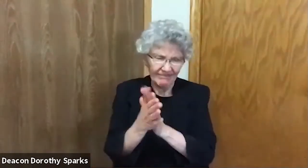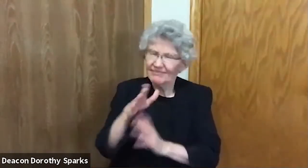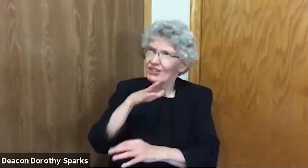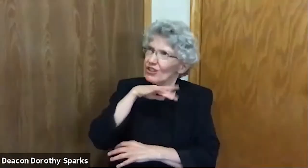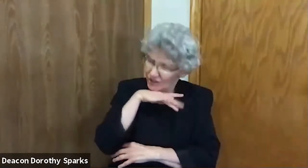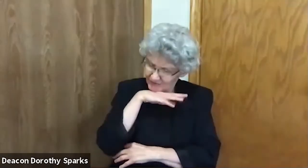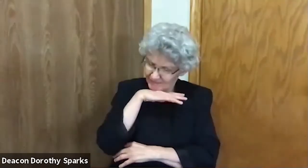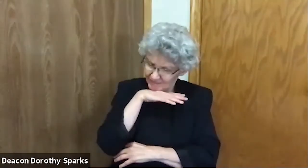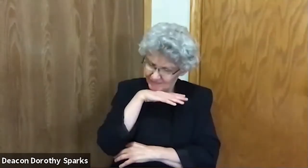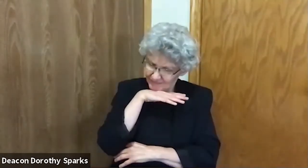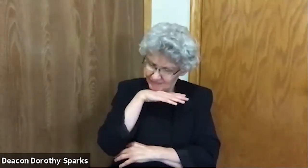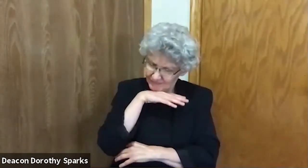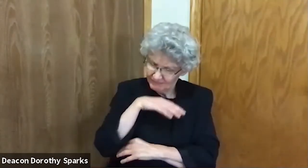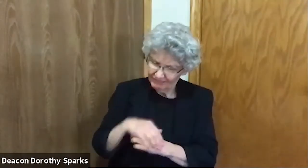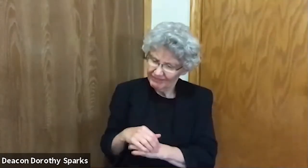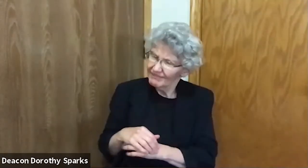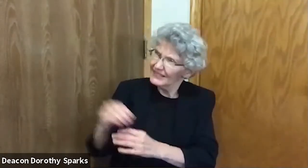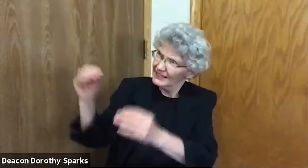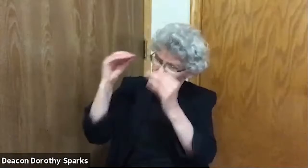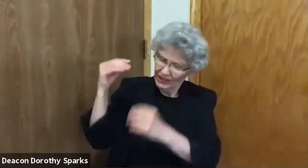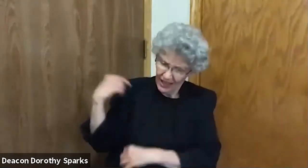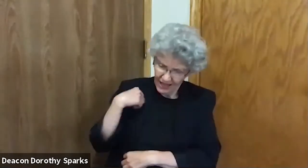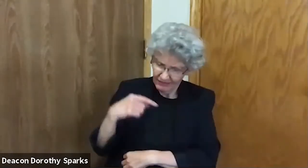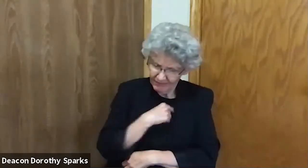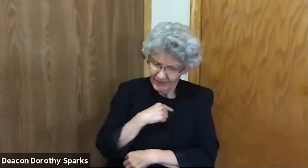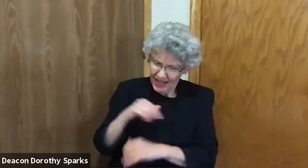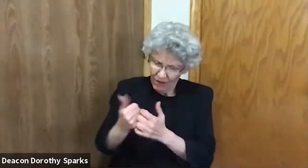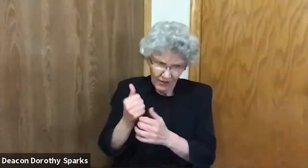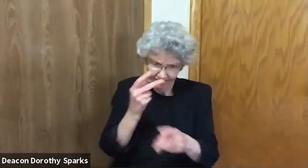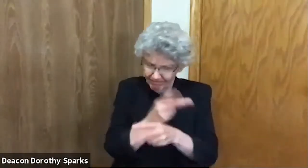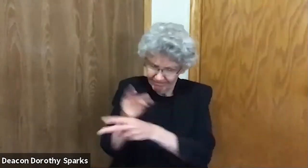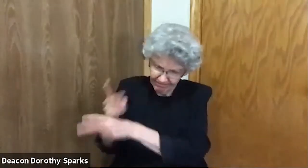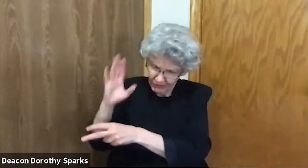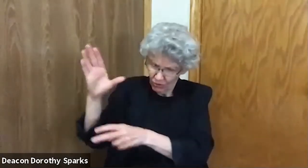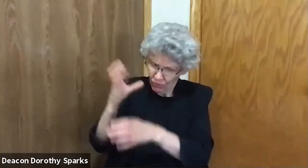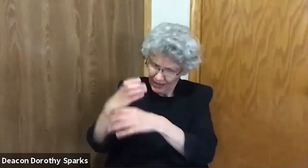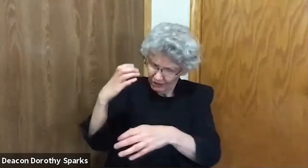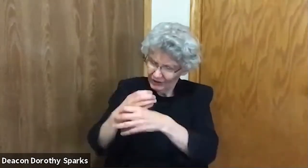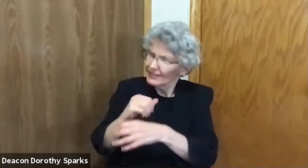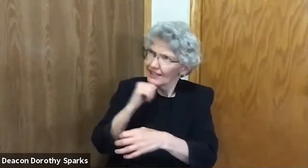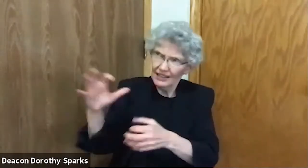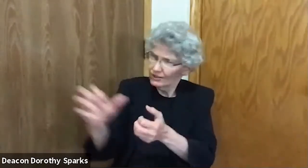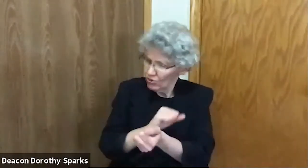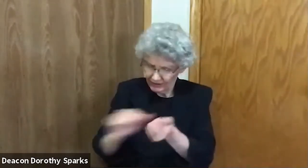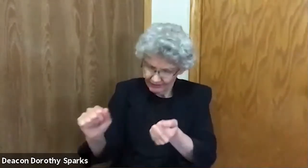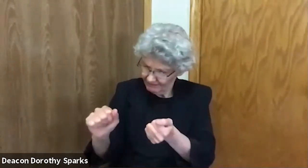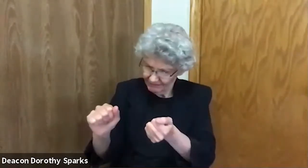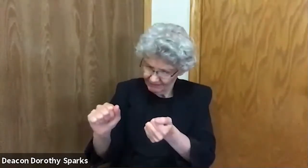Leaving defects and imperfections. Teach us how to create, not destroy.